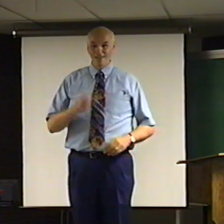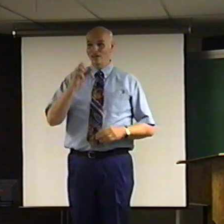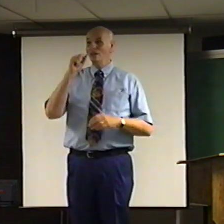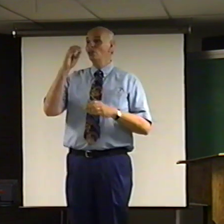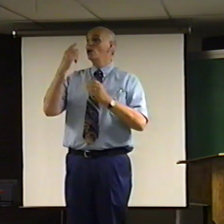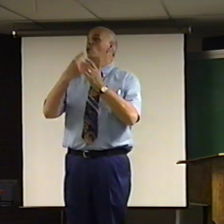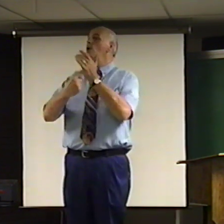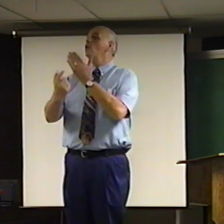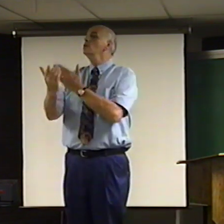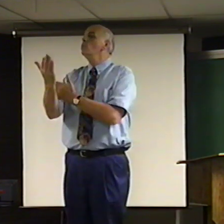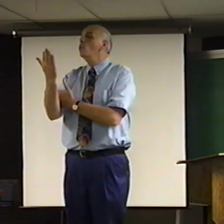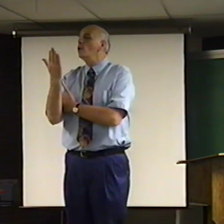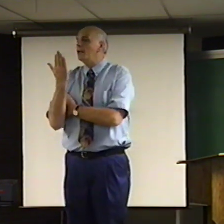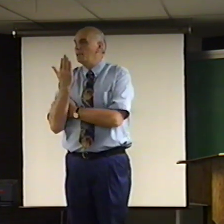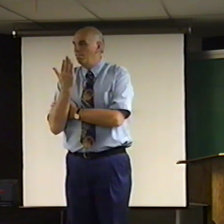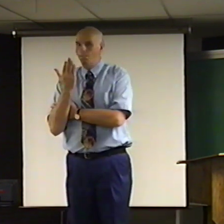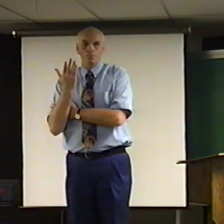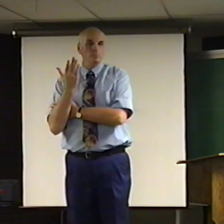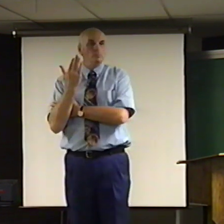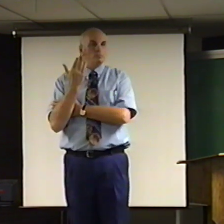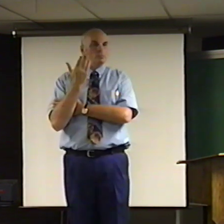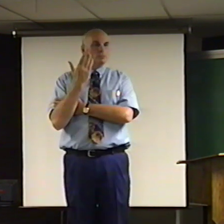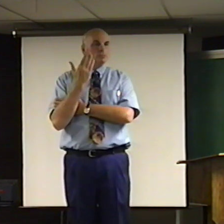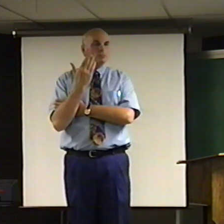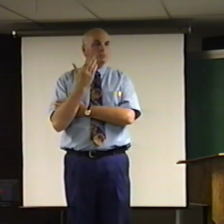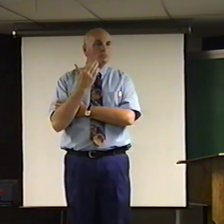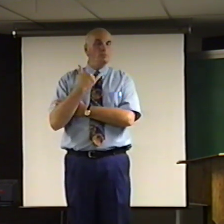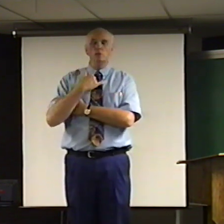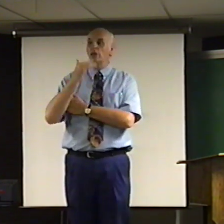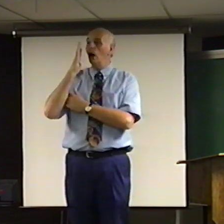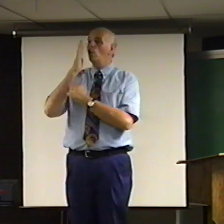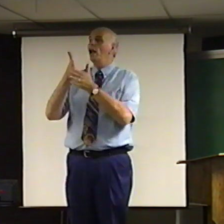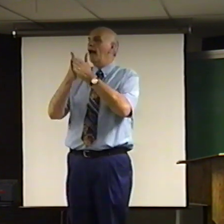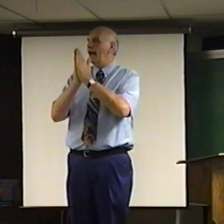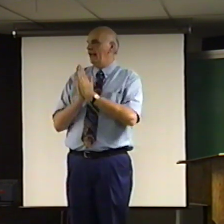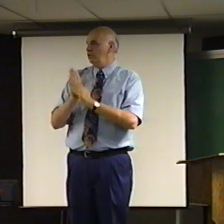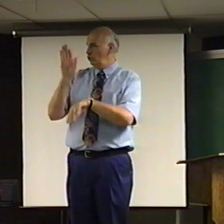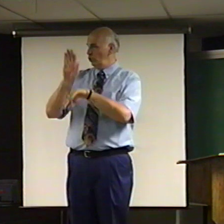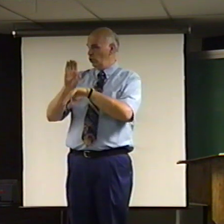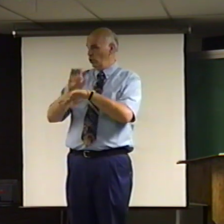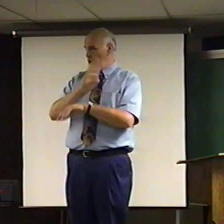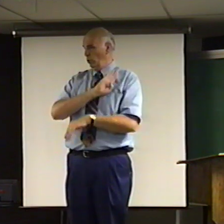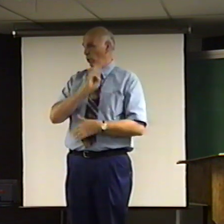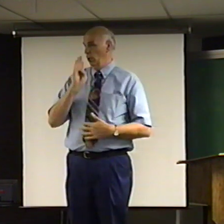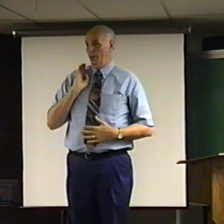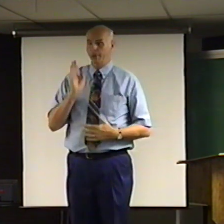This morning, I would ask the third poet